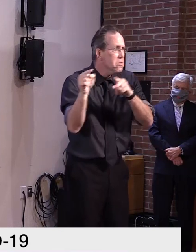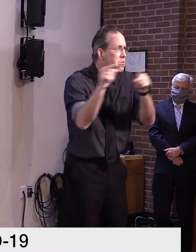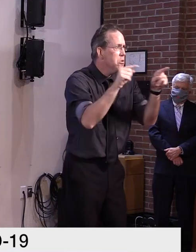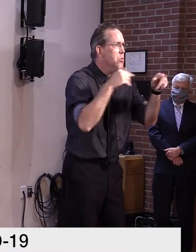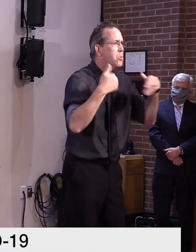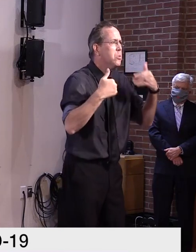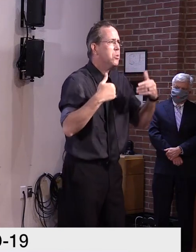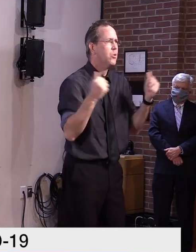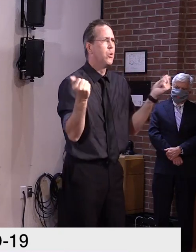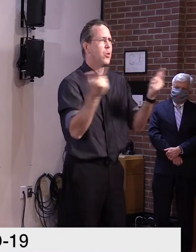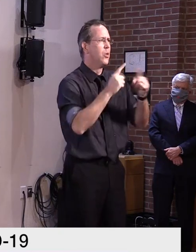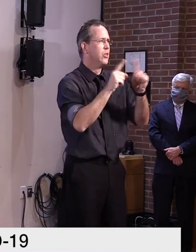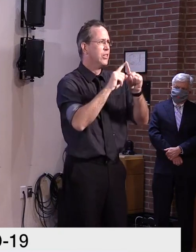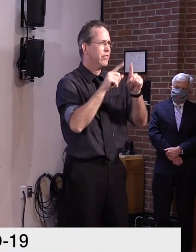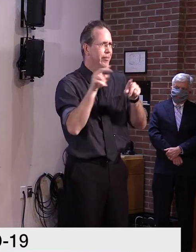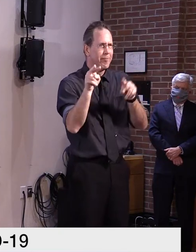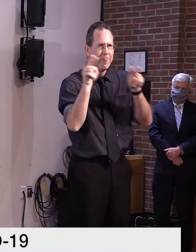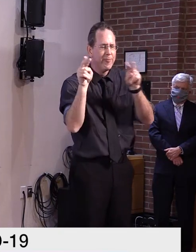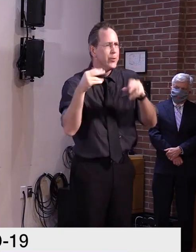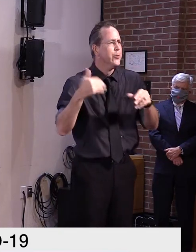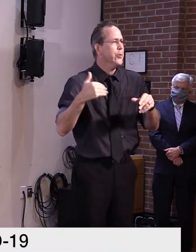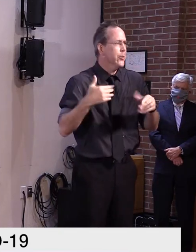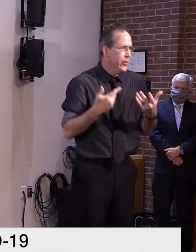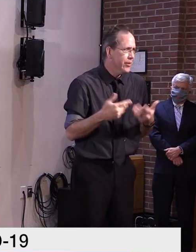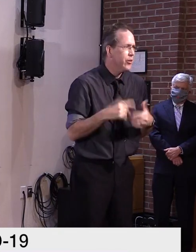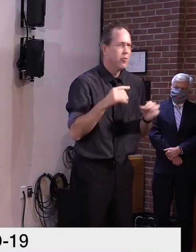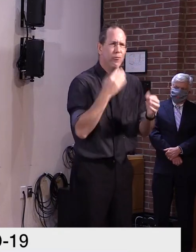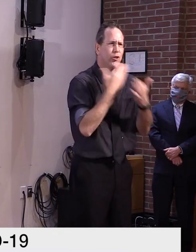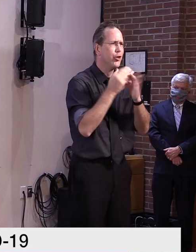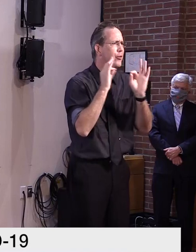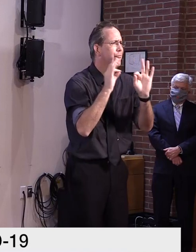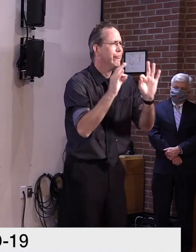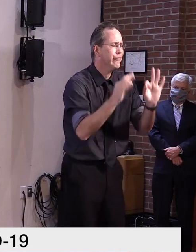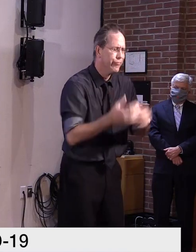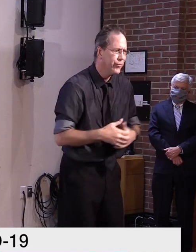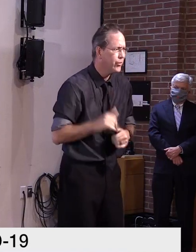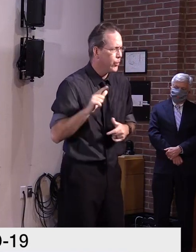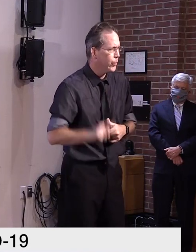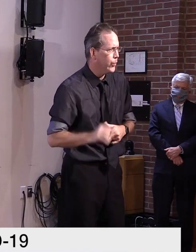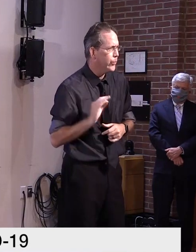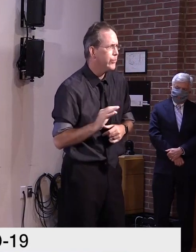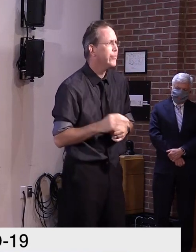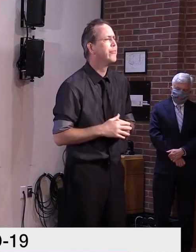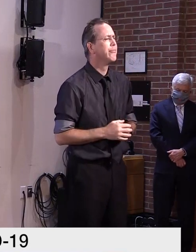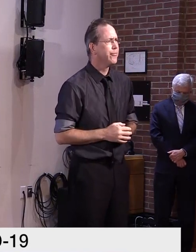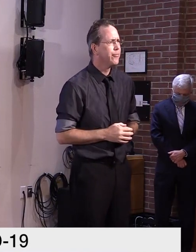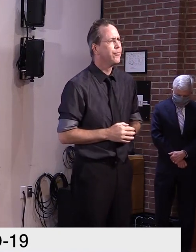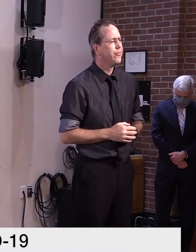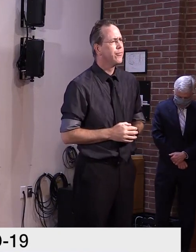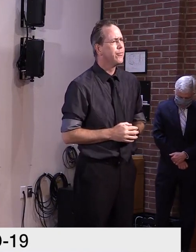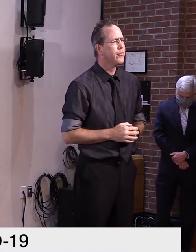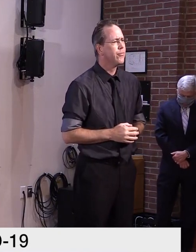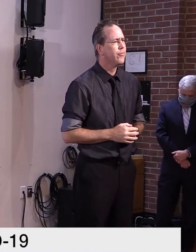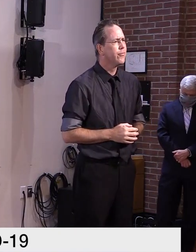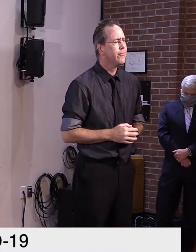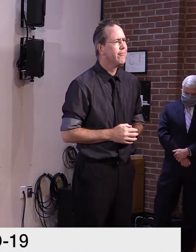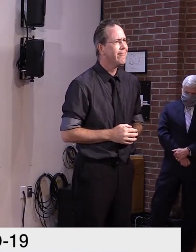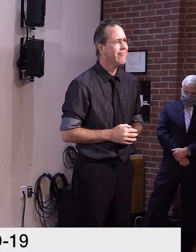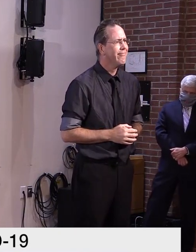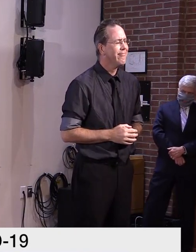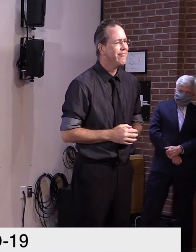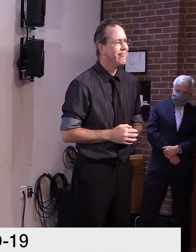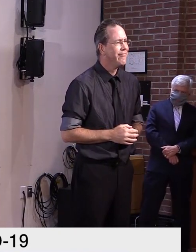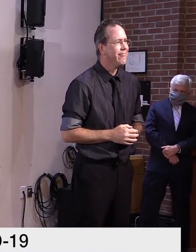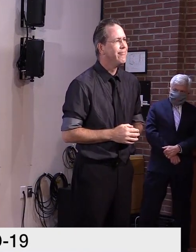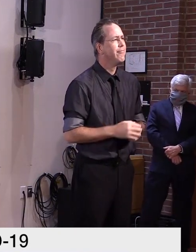we have opened up over the last four or five months and have remained open during that period of time as well. Turning to